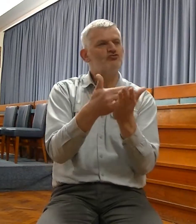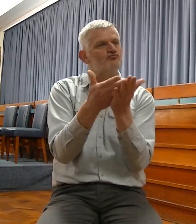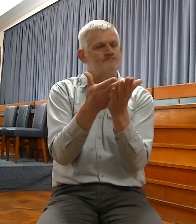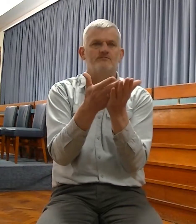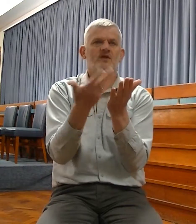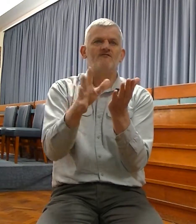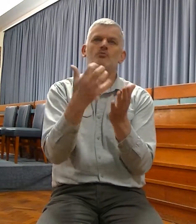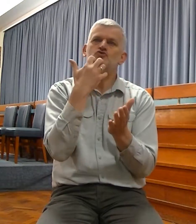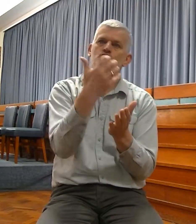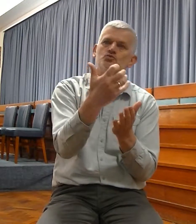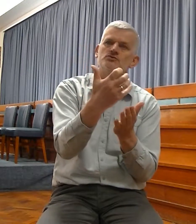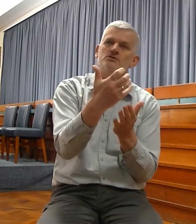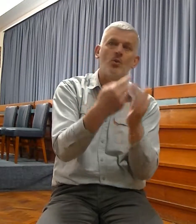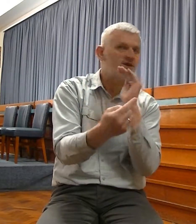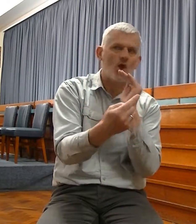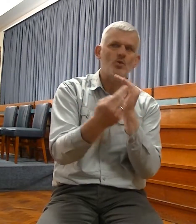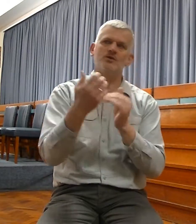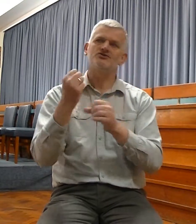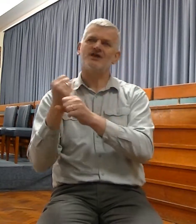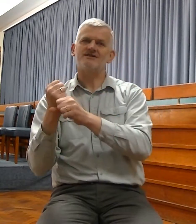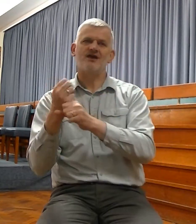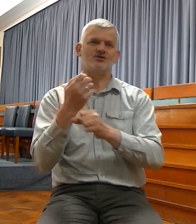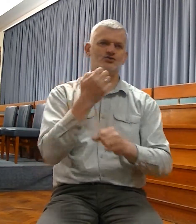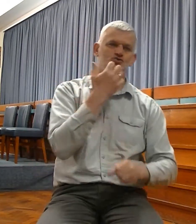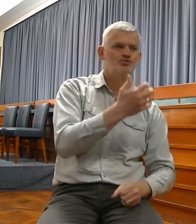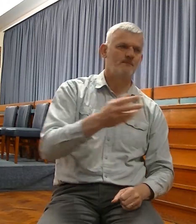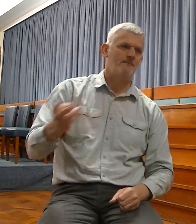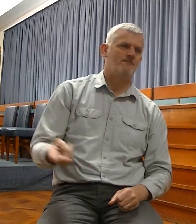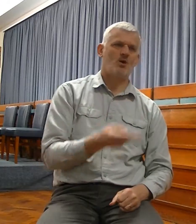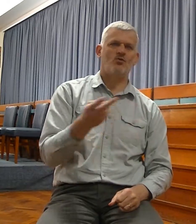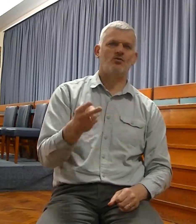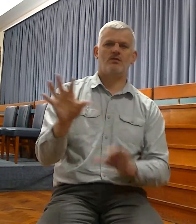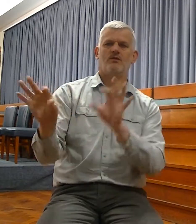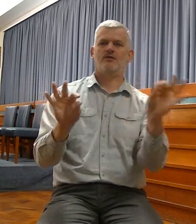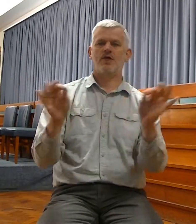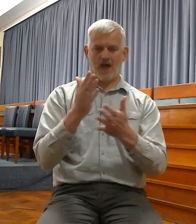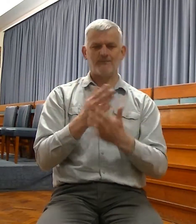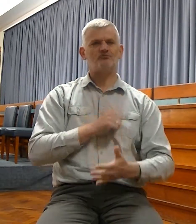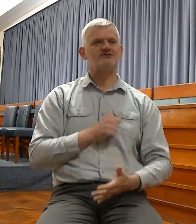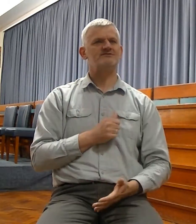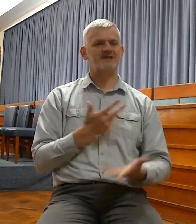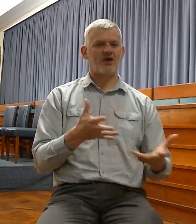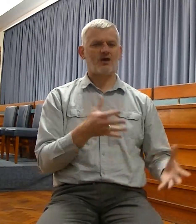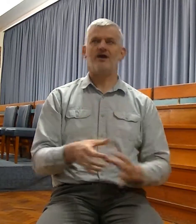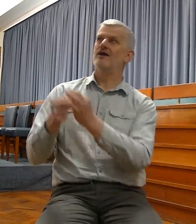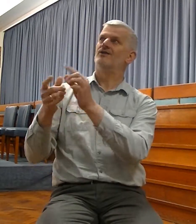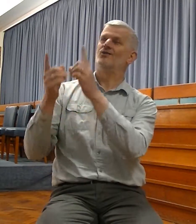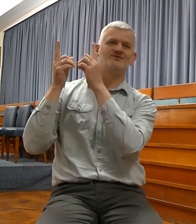but of Gentiles, people who were truly saved, people who were brought into a relationship with God through